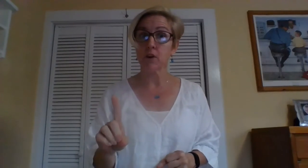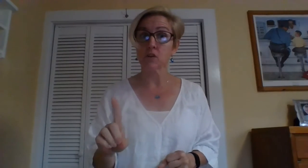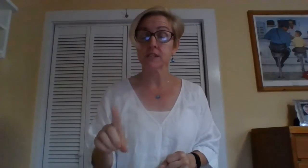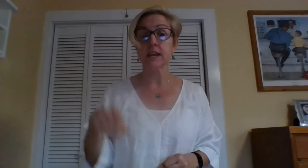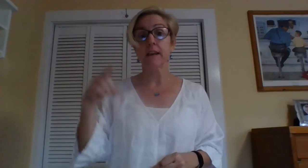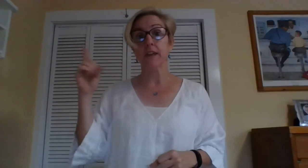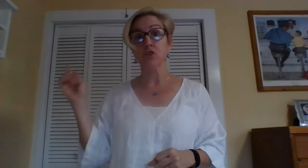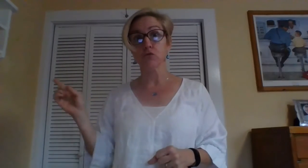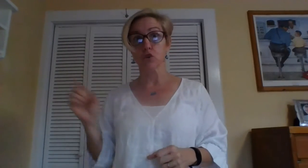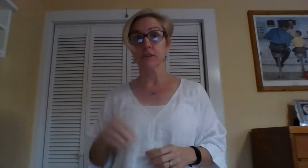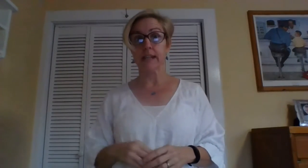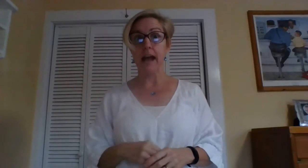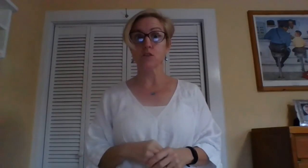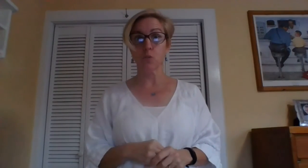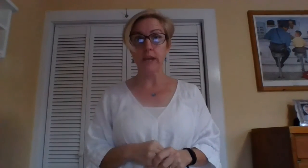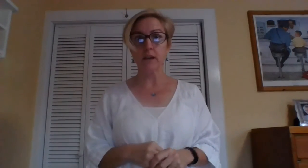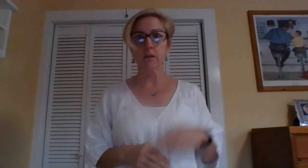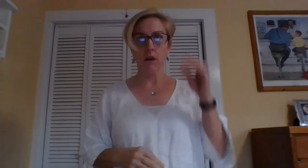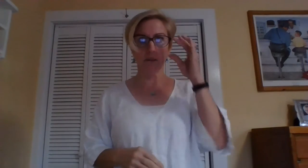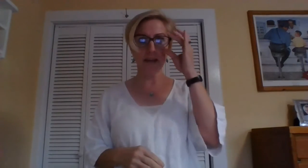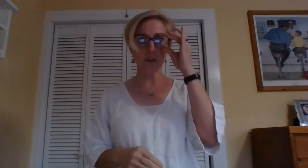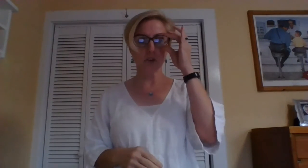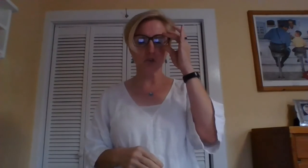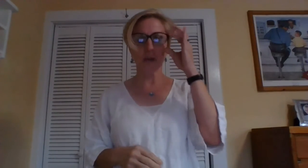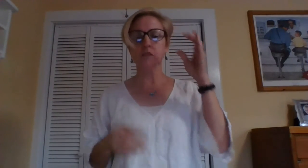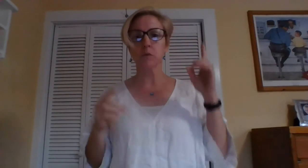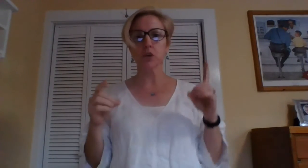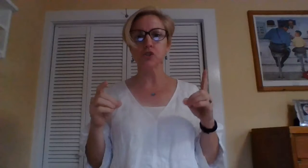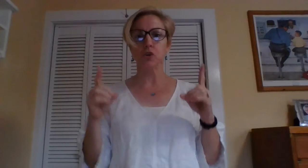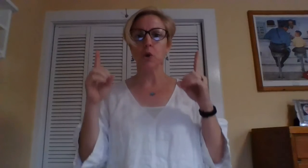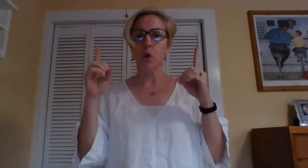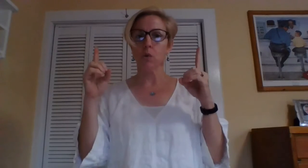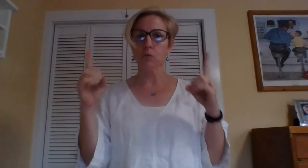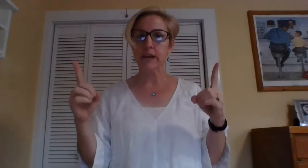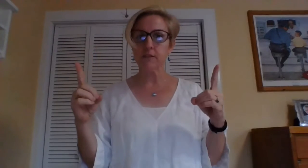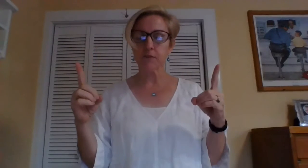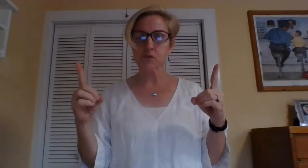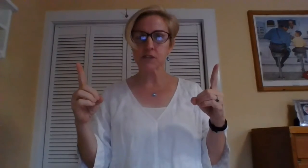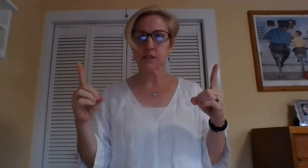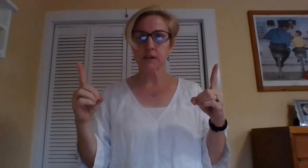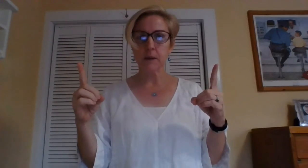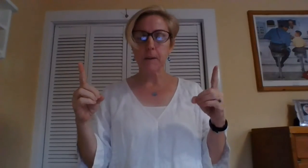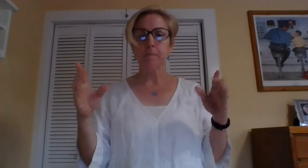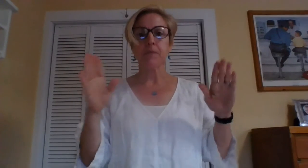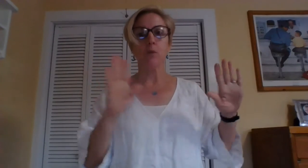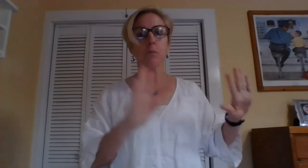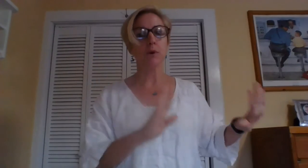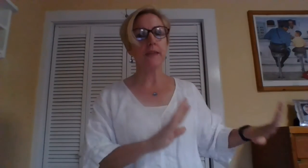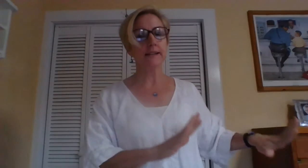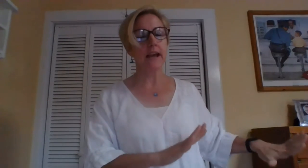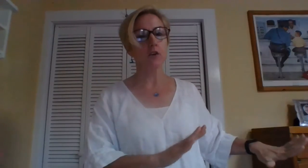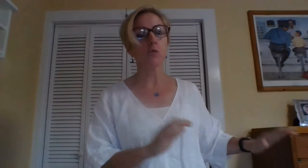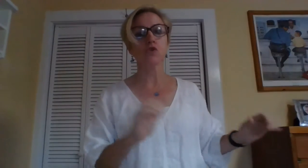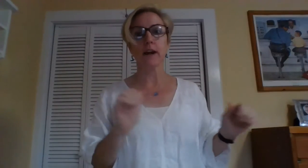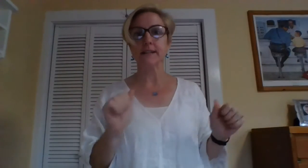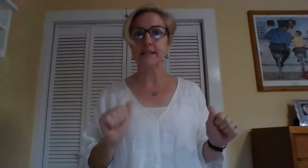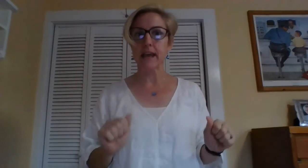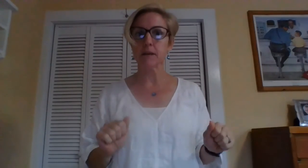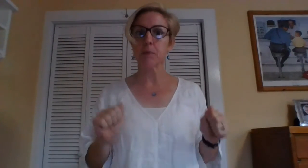verse that you learned last week, all right? So here's what we're going to do. We'll read it first, then we'll put that down, and we'll try to say it